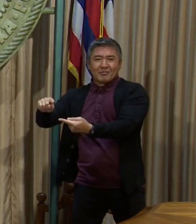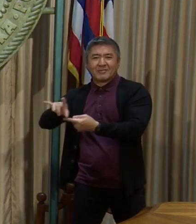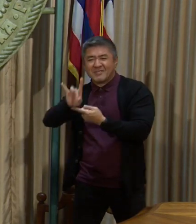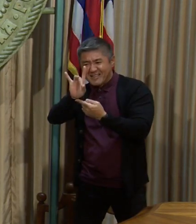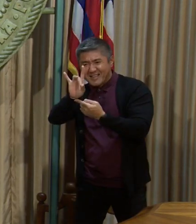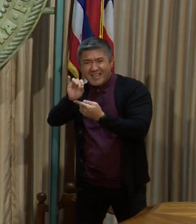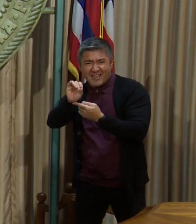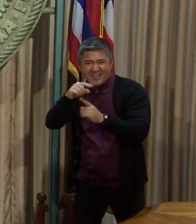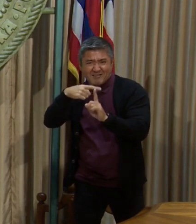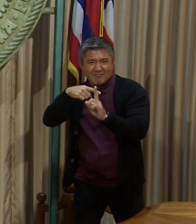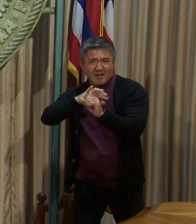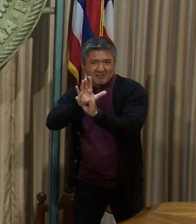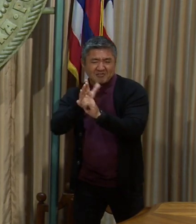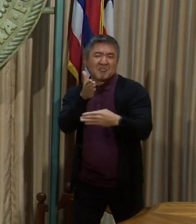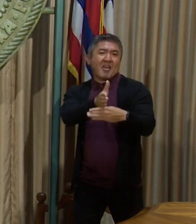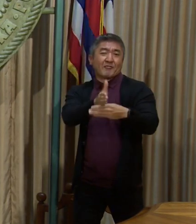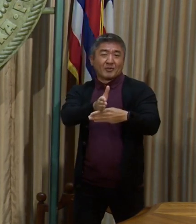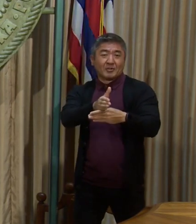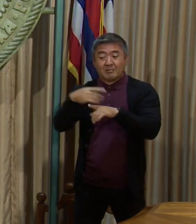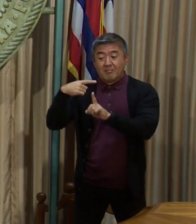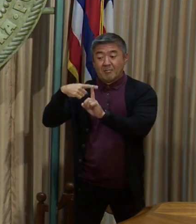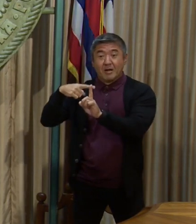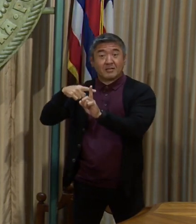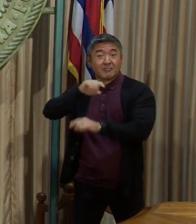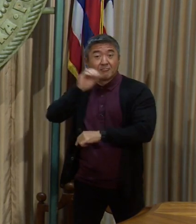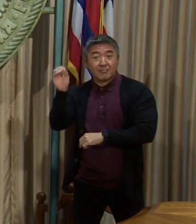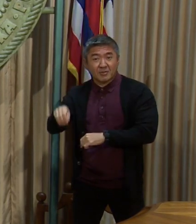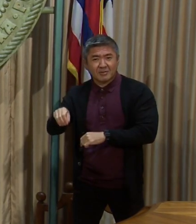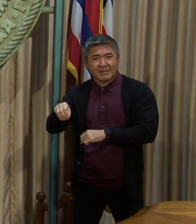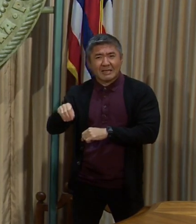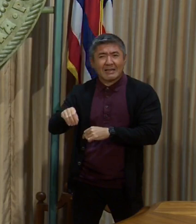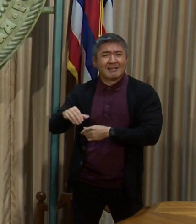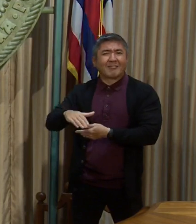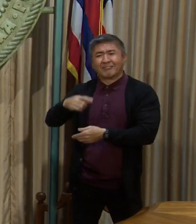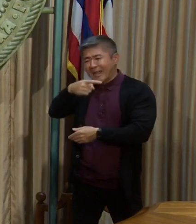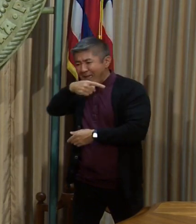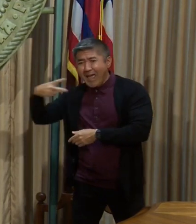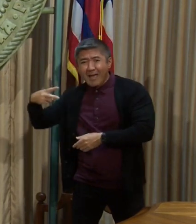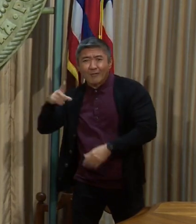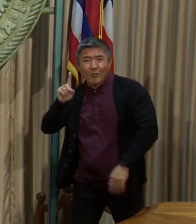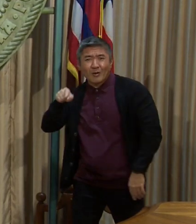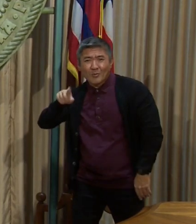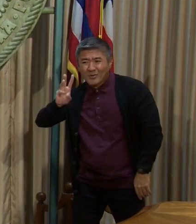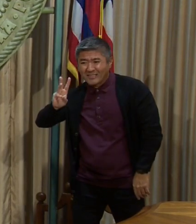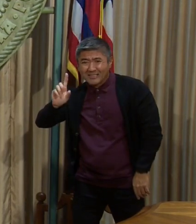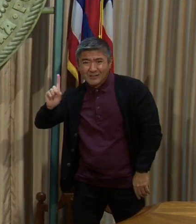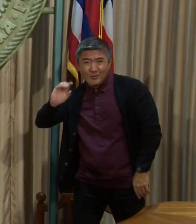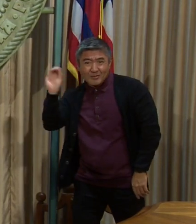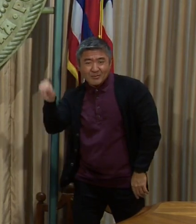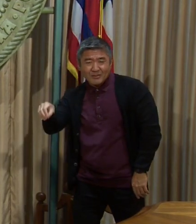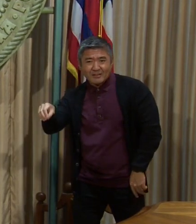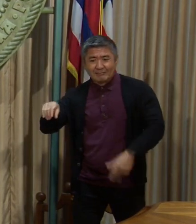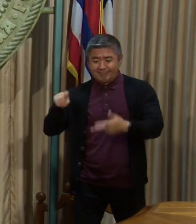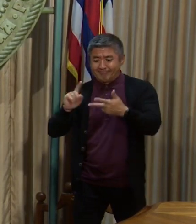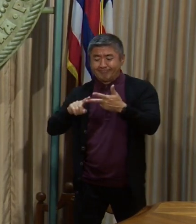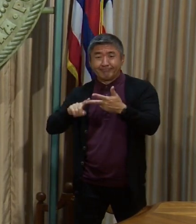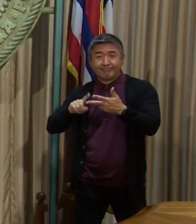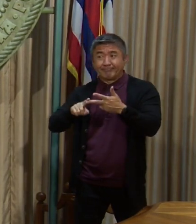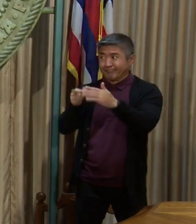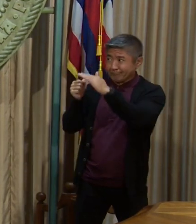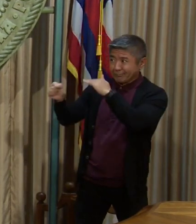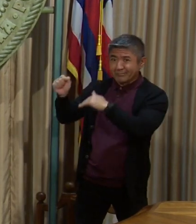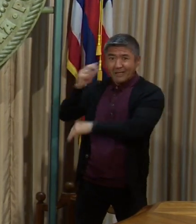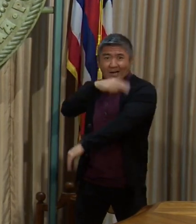80 new cases on average. Our positivity rate is less than half of what it was, 1.61%, and we have only 43